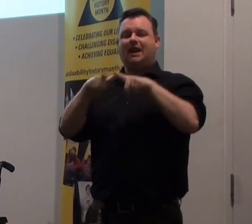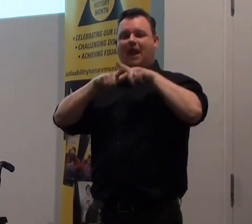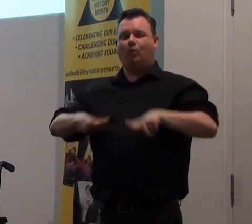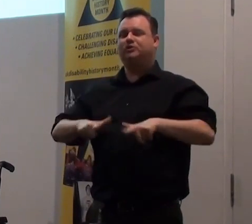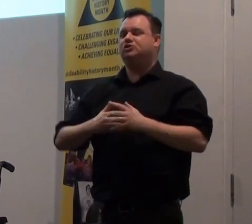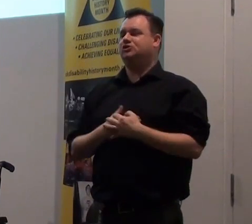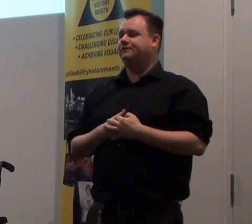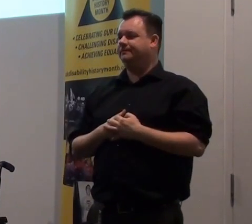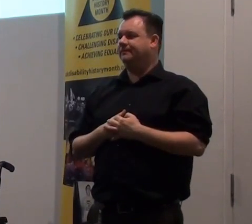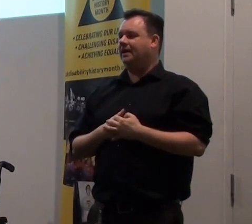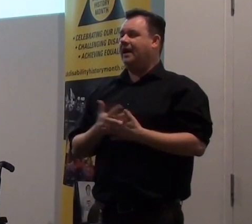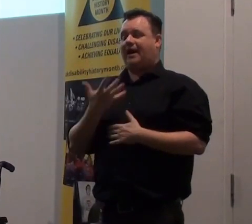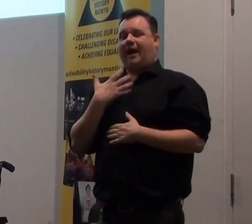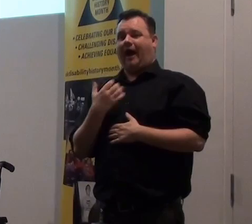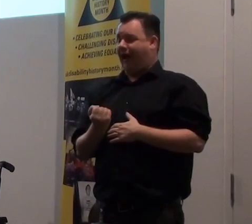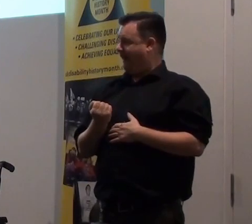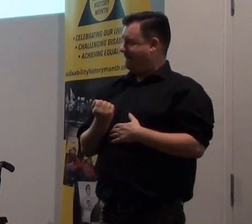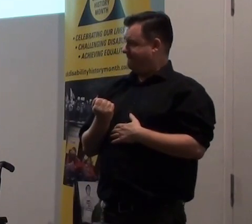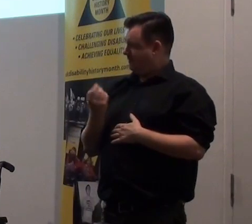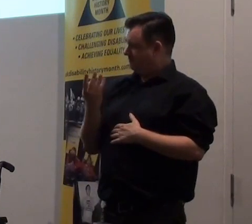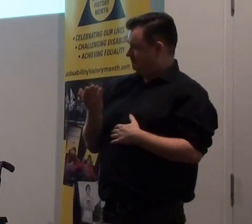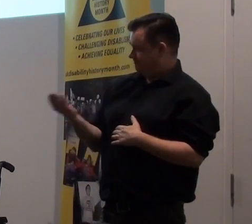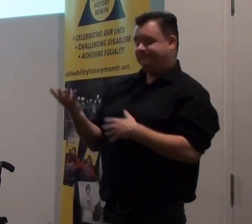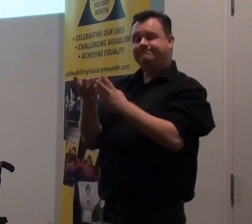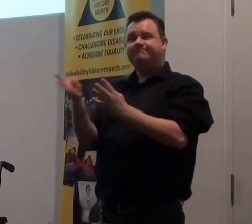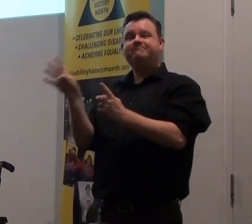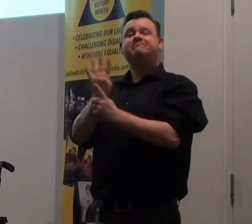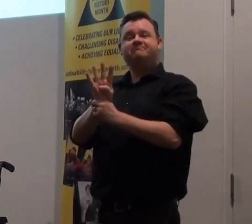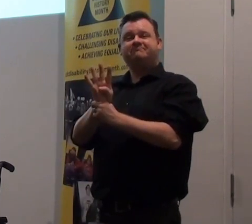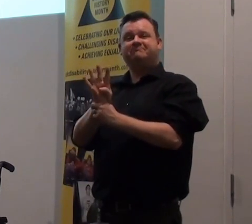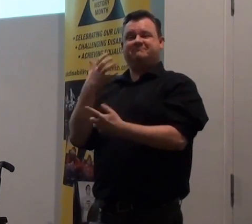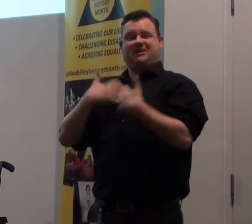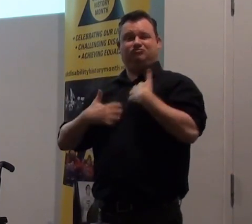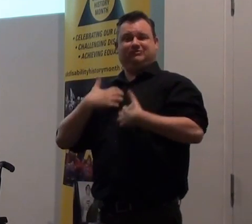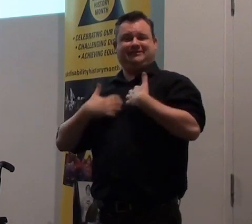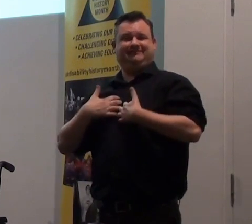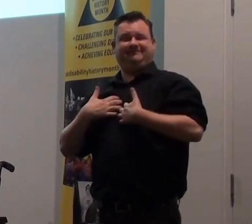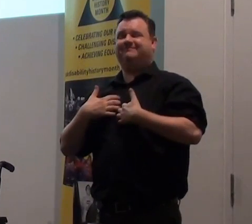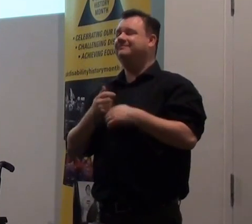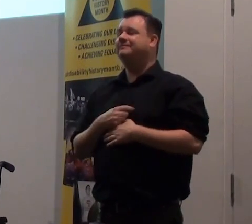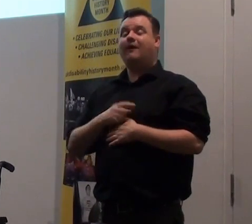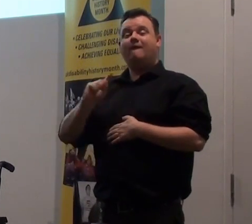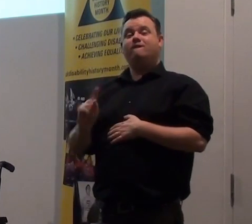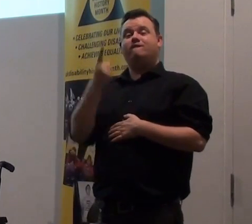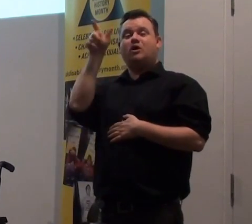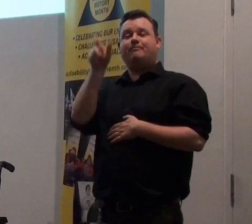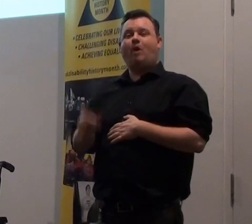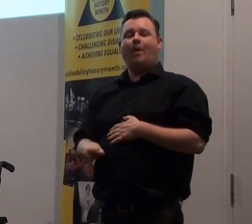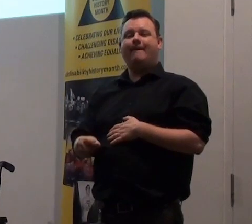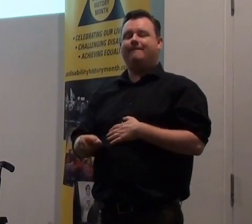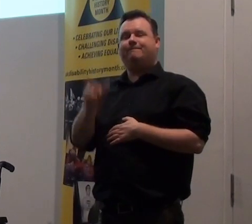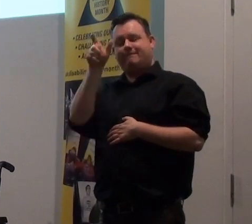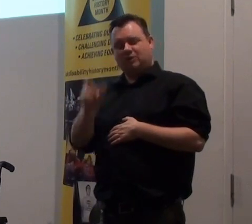And we've got really interesting people to speak. And the first person who's going to do some of her poems